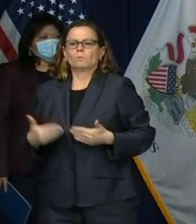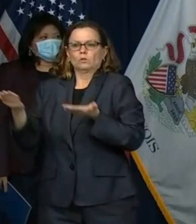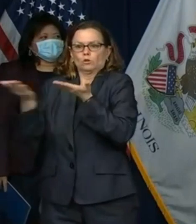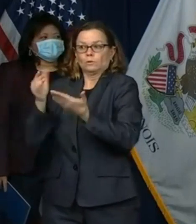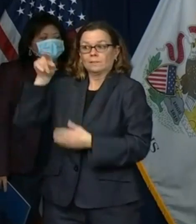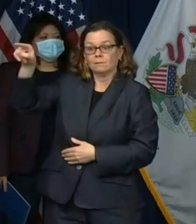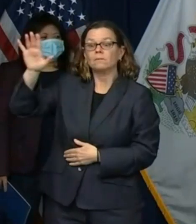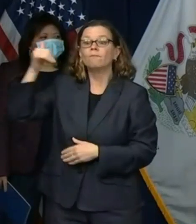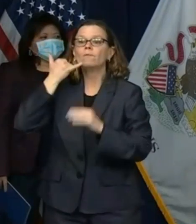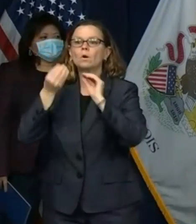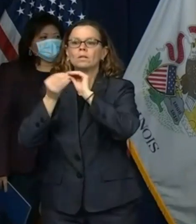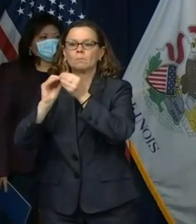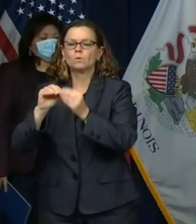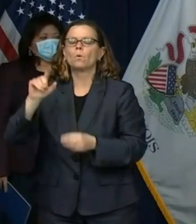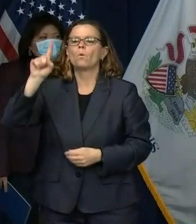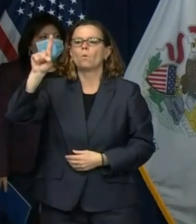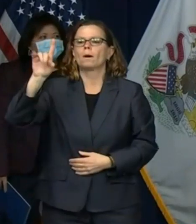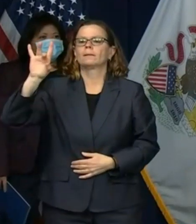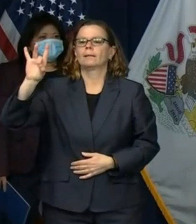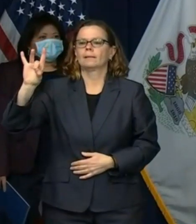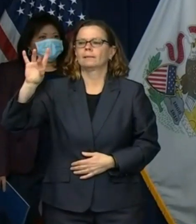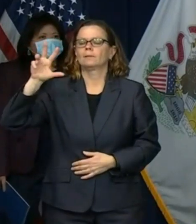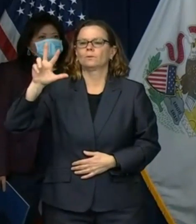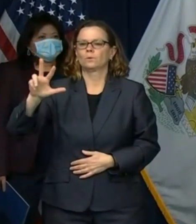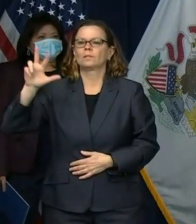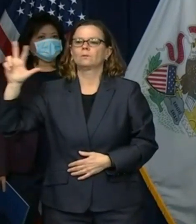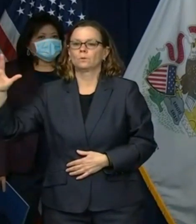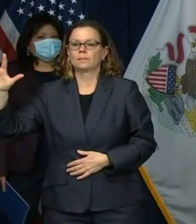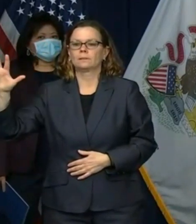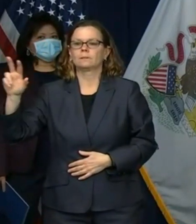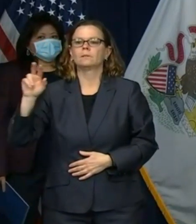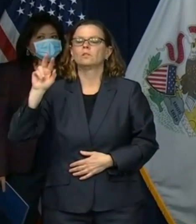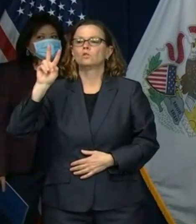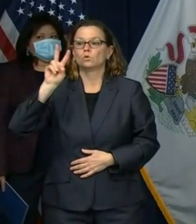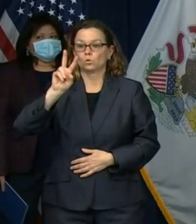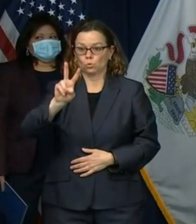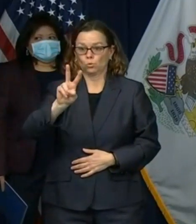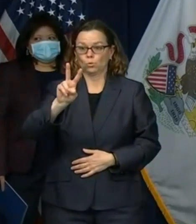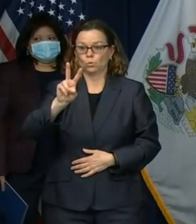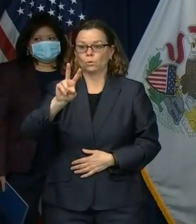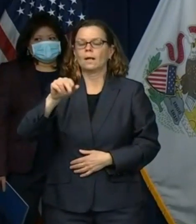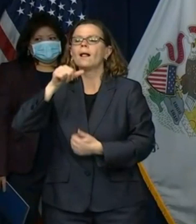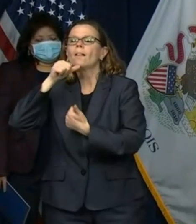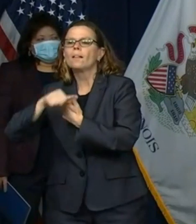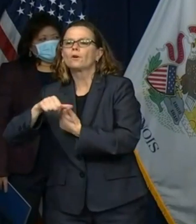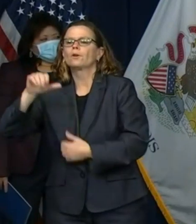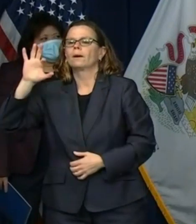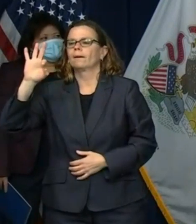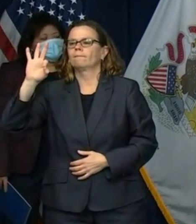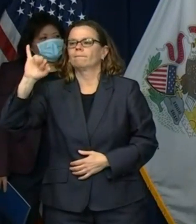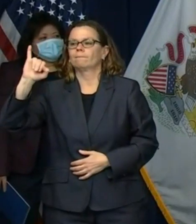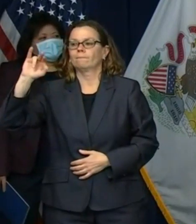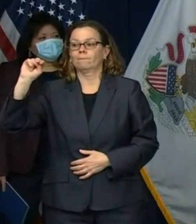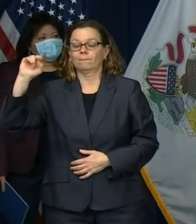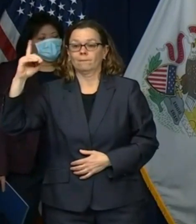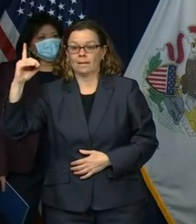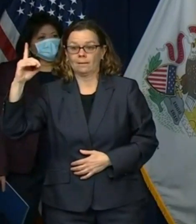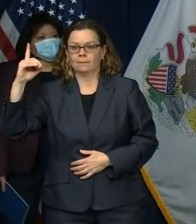-833-2-find-help 1